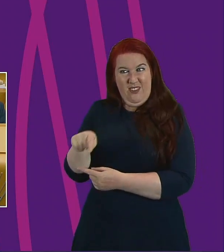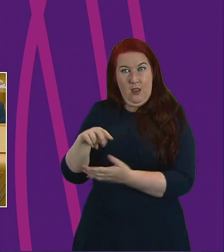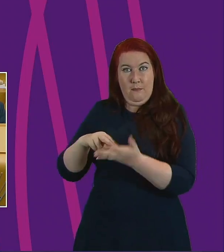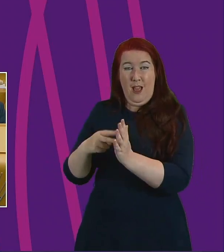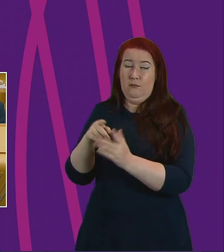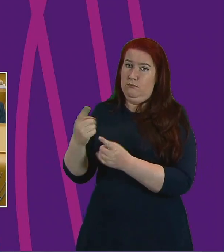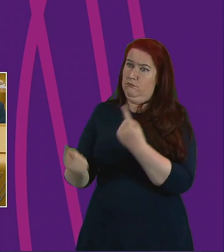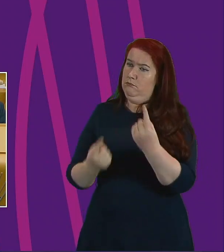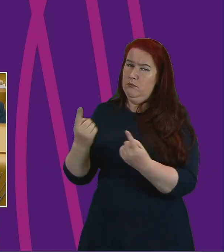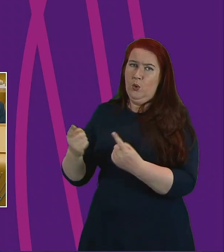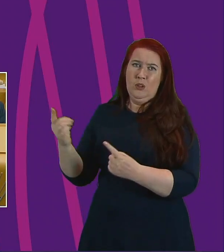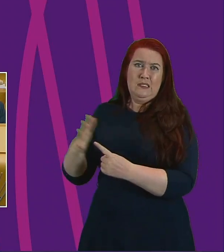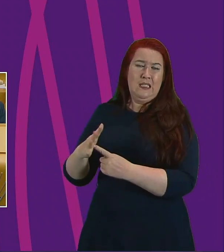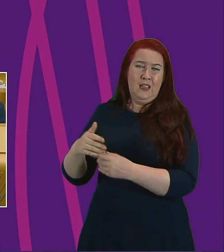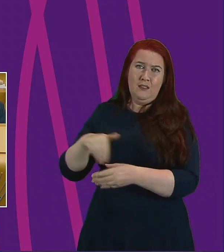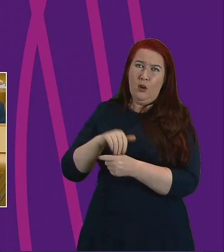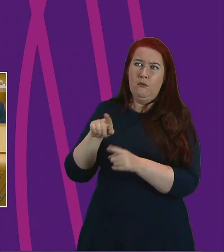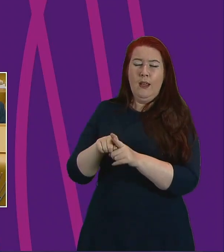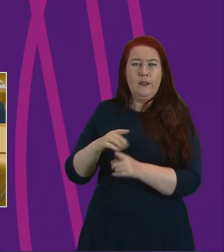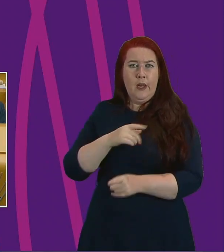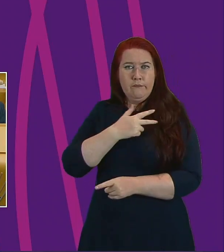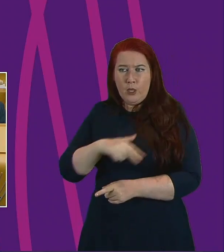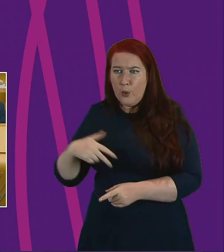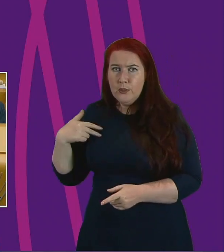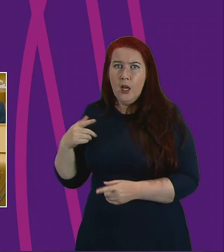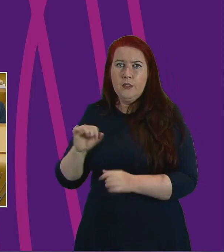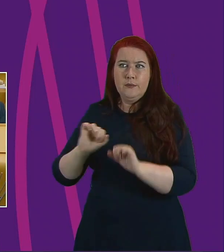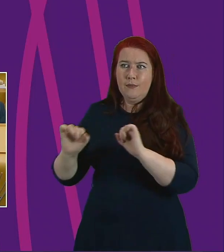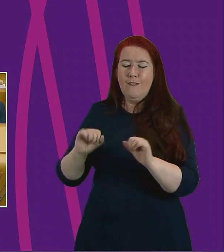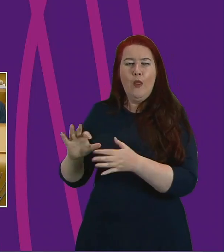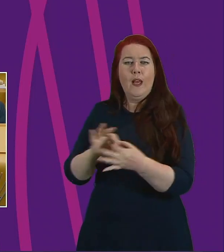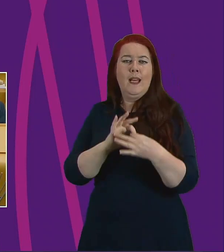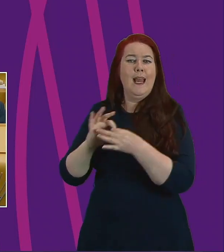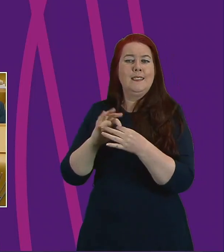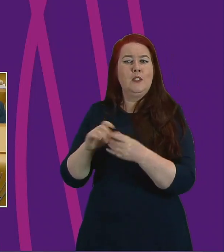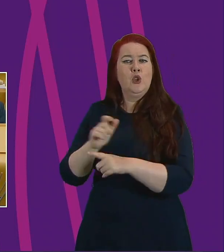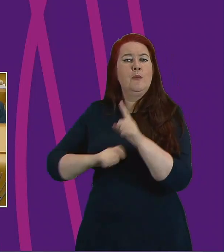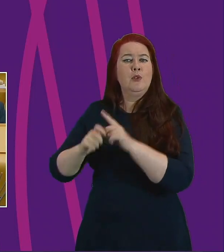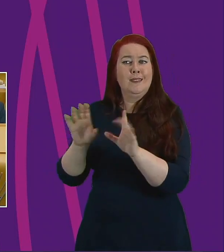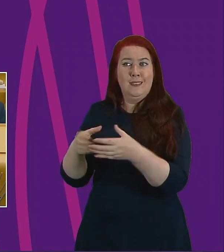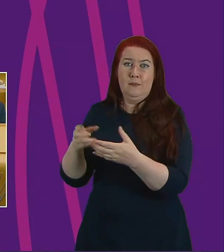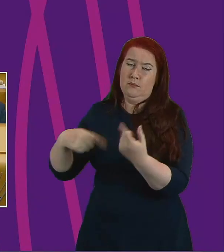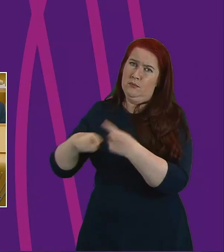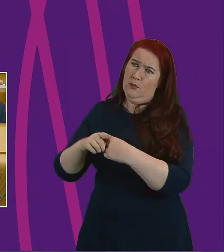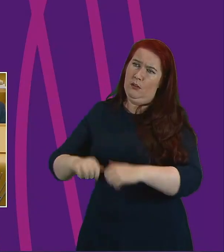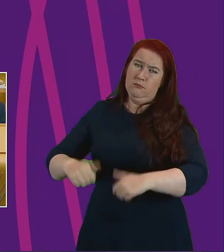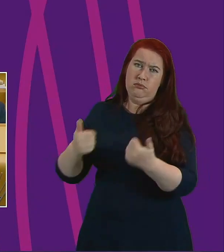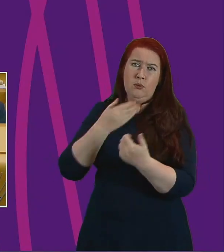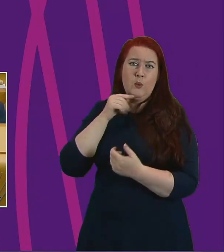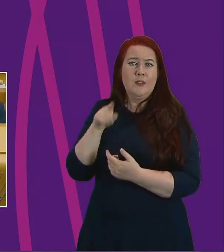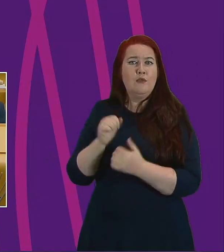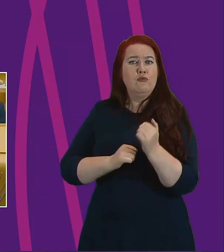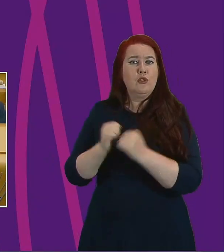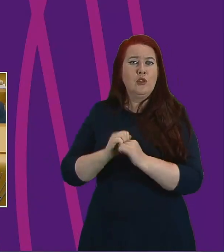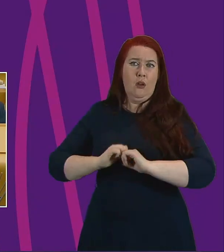volunteers and council officers, particularly from the Connected Communities team, have made good use of such structures to put local COVID-19 support